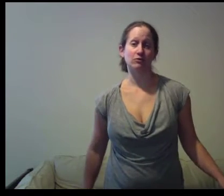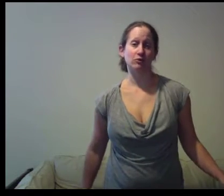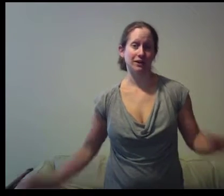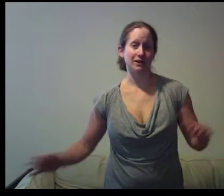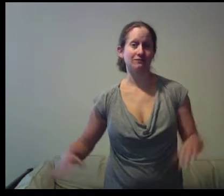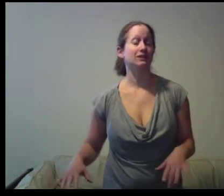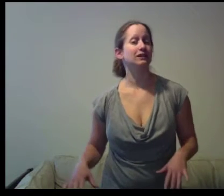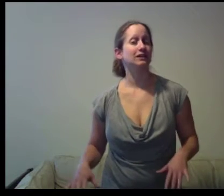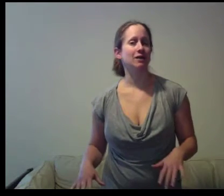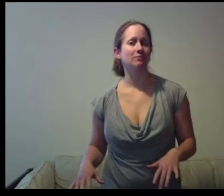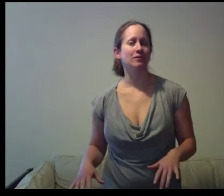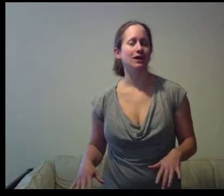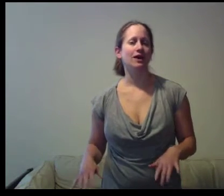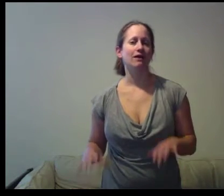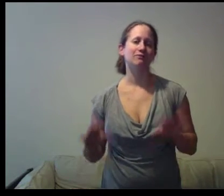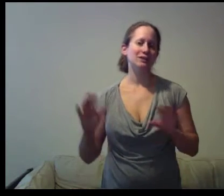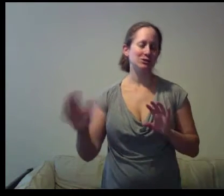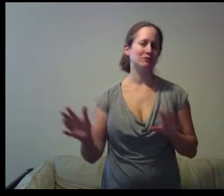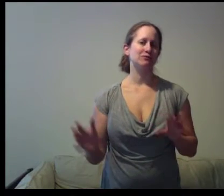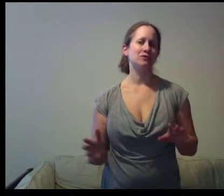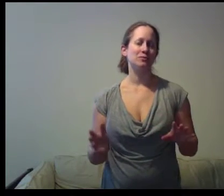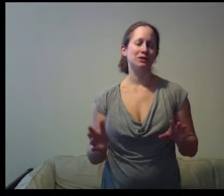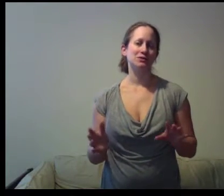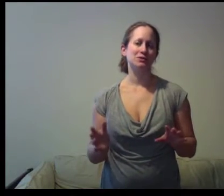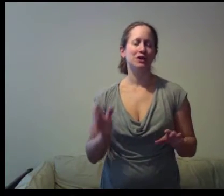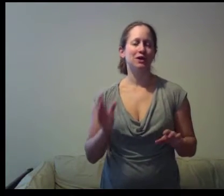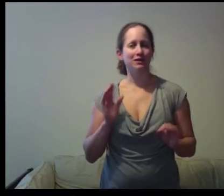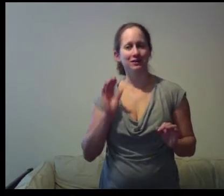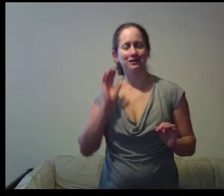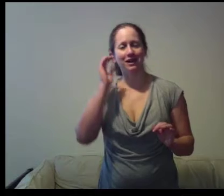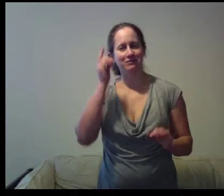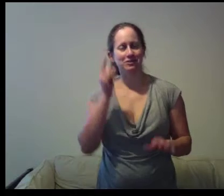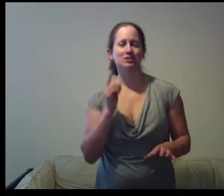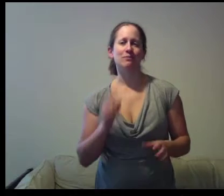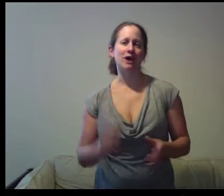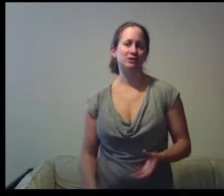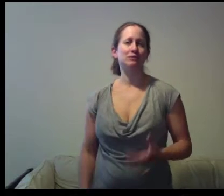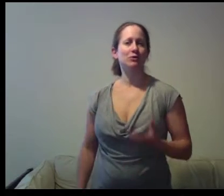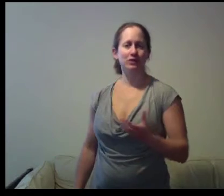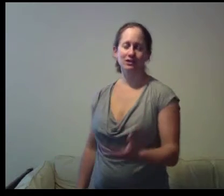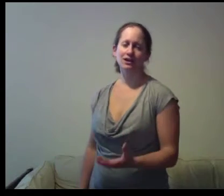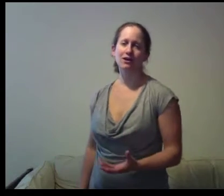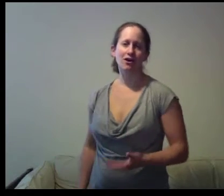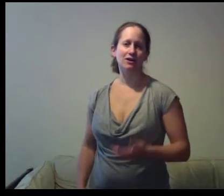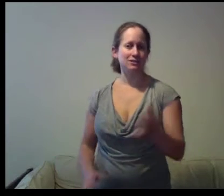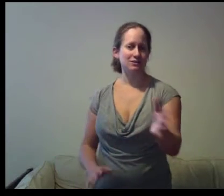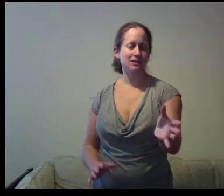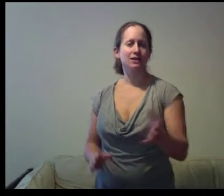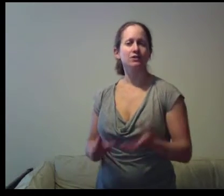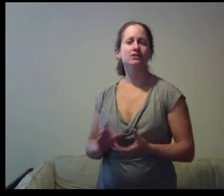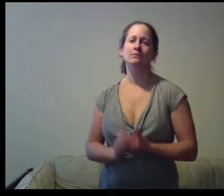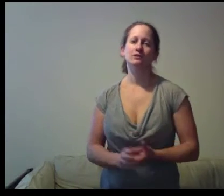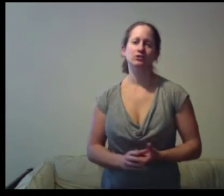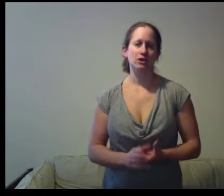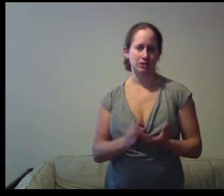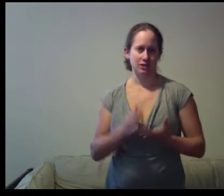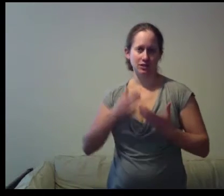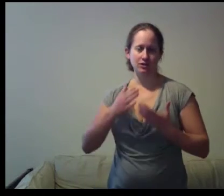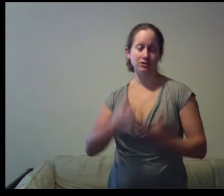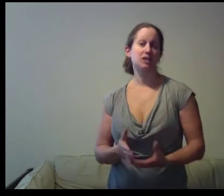floor and I'd have to clean it up not so good for you because you'll have to just imagine me holding a deck of cards because here's a demonstration and here's the